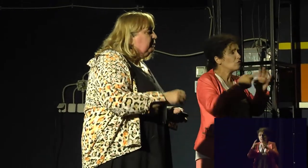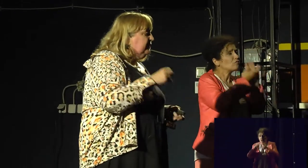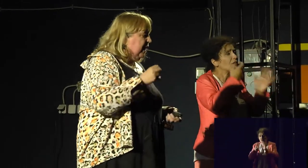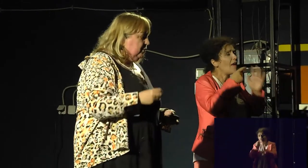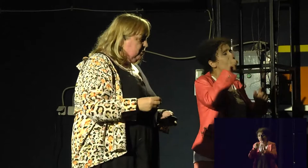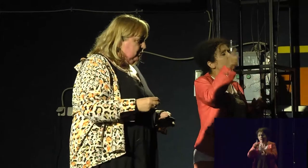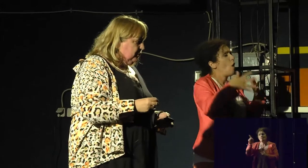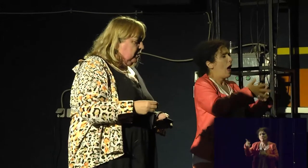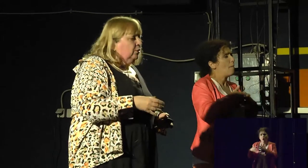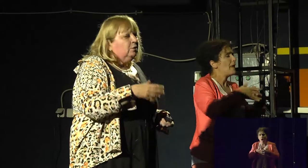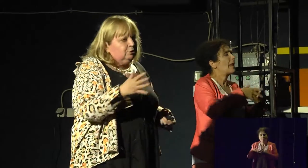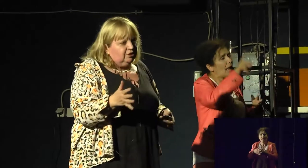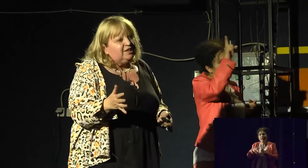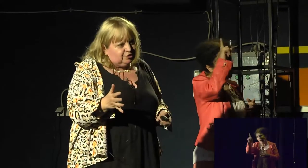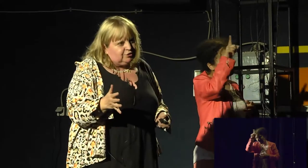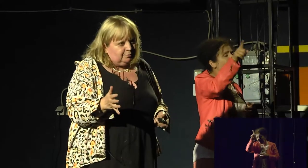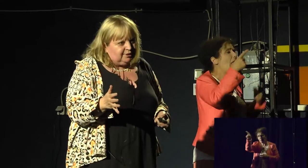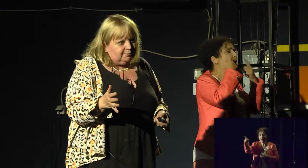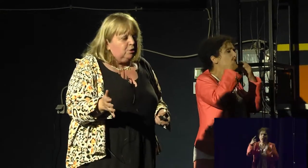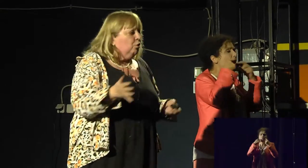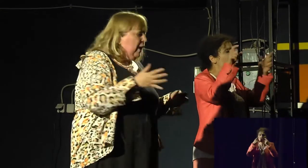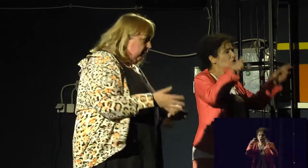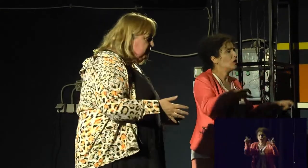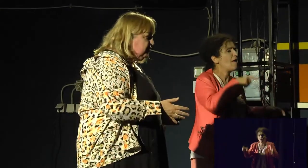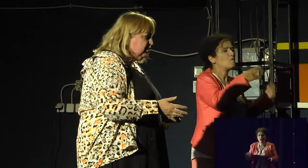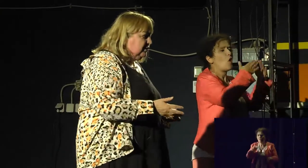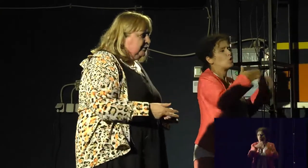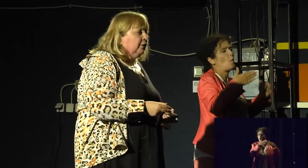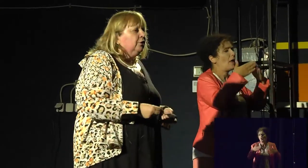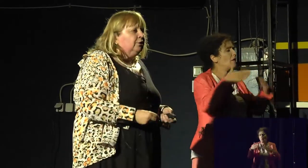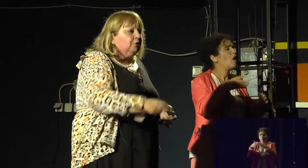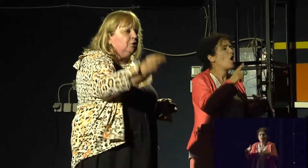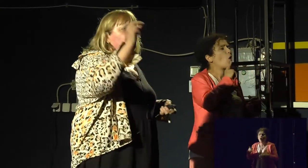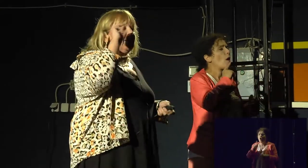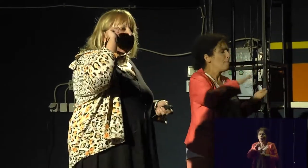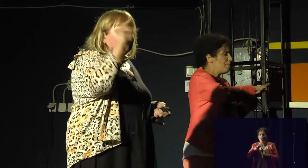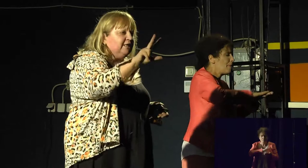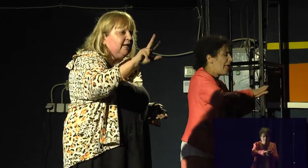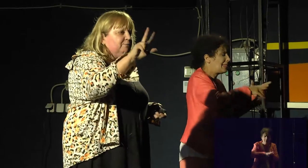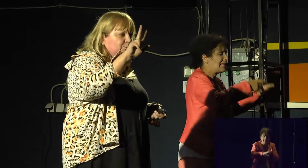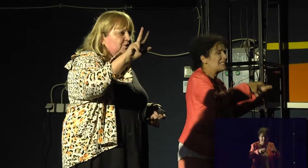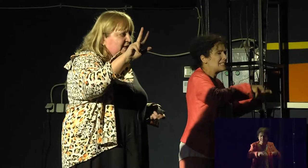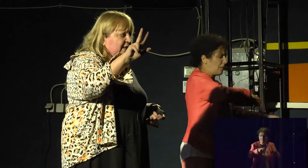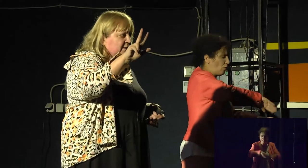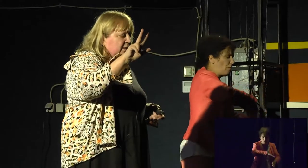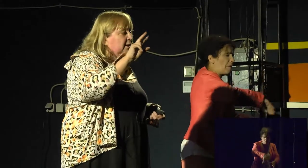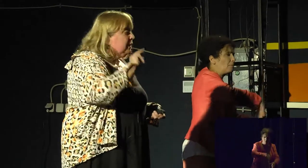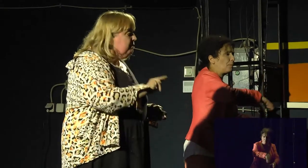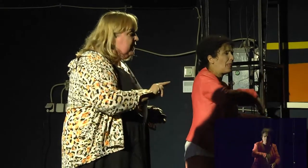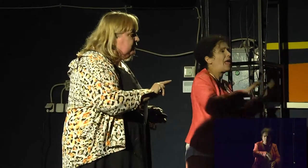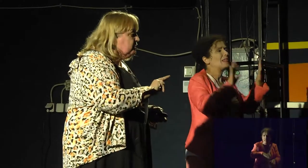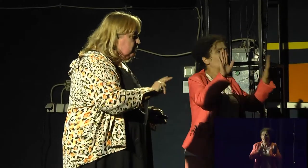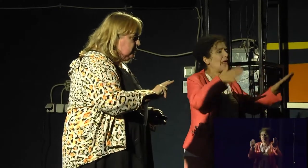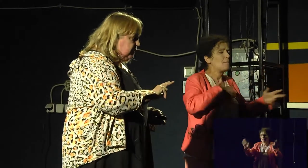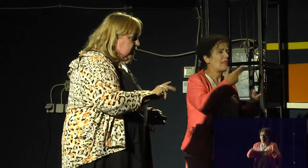who help in the household, who do the dishes sometimes, who help with the children. You know you have three times more sex